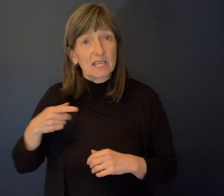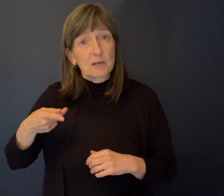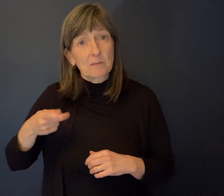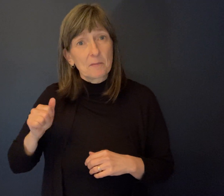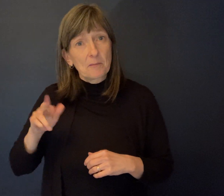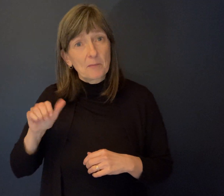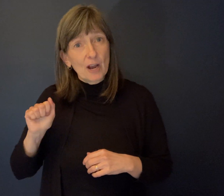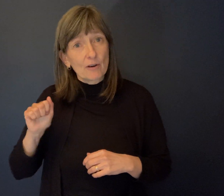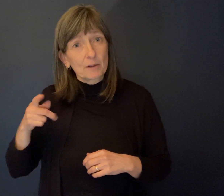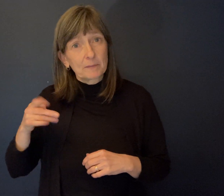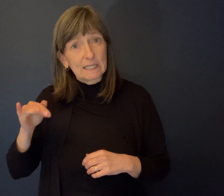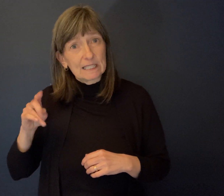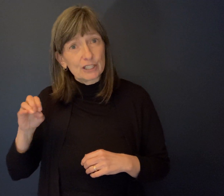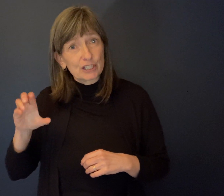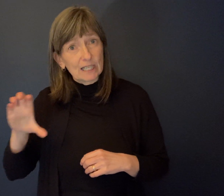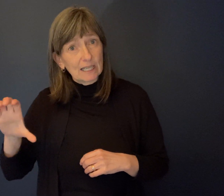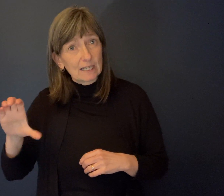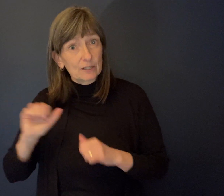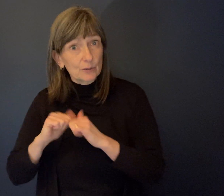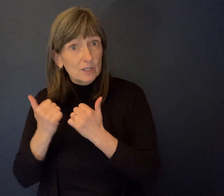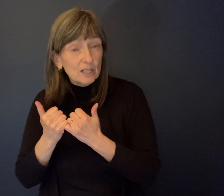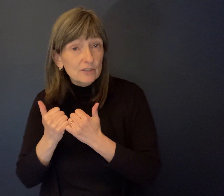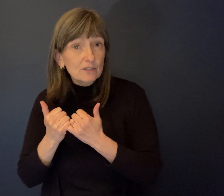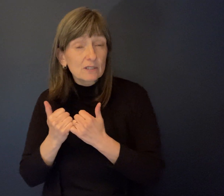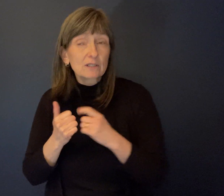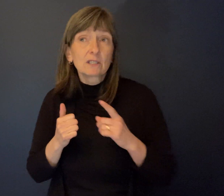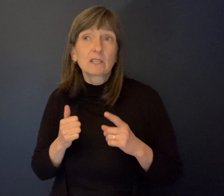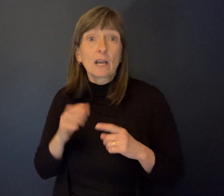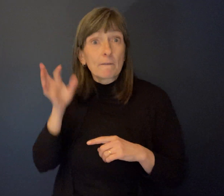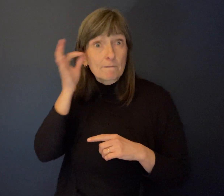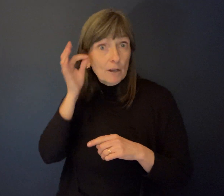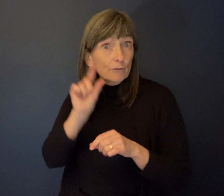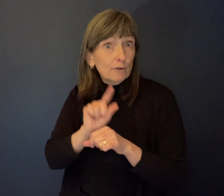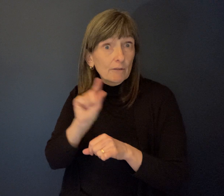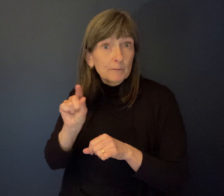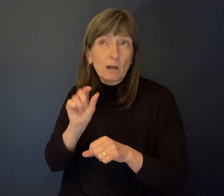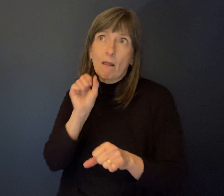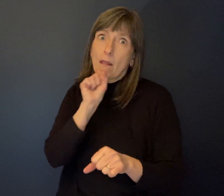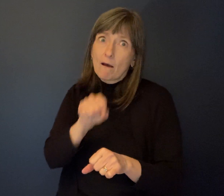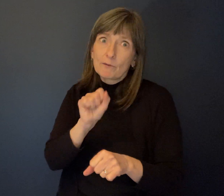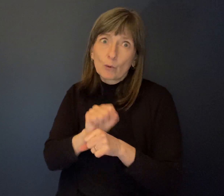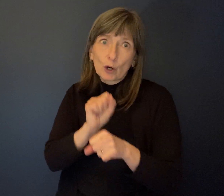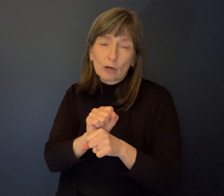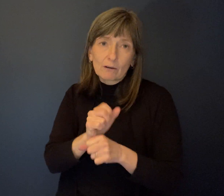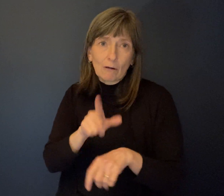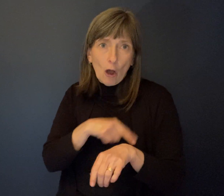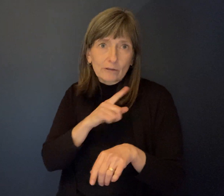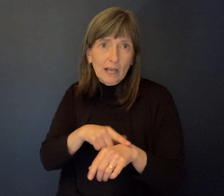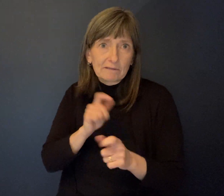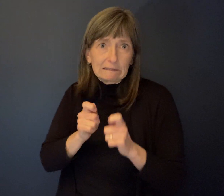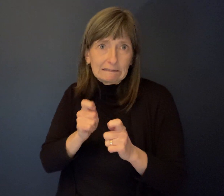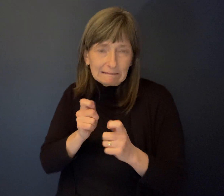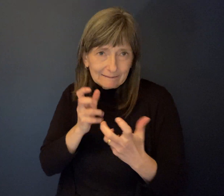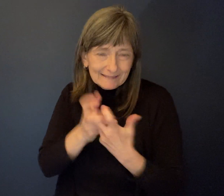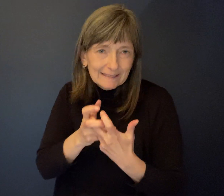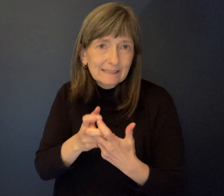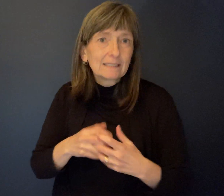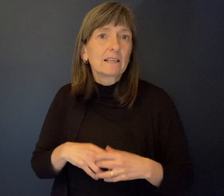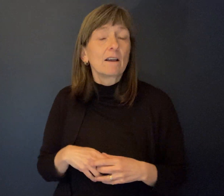the federal government, it took a little while to adjust, but I absolutely loved work that I was doing. Uh, did lots of volunteer work over the years and loved every minute of it.